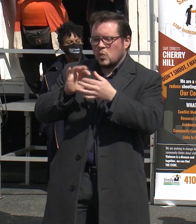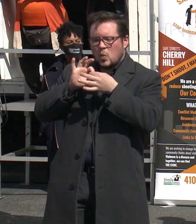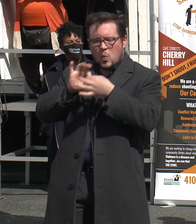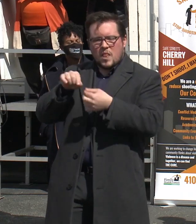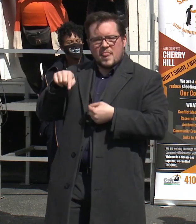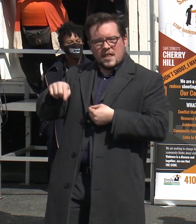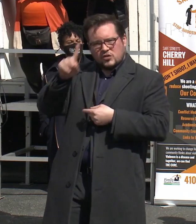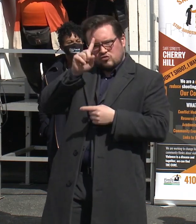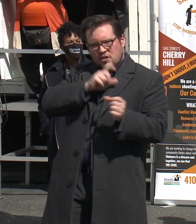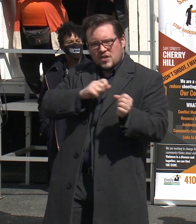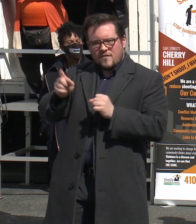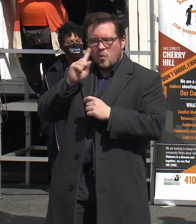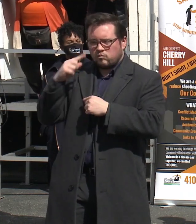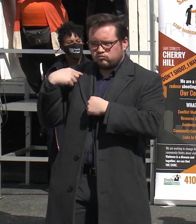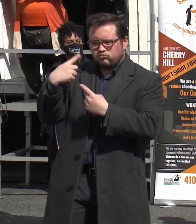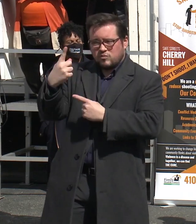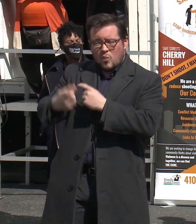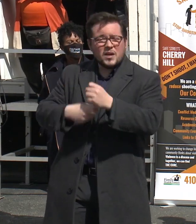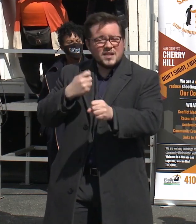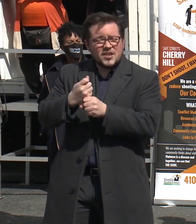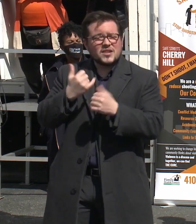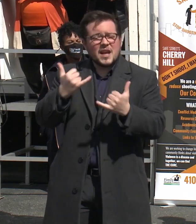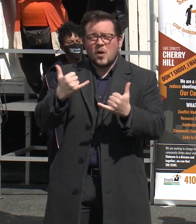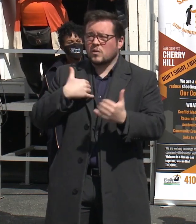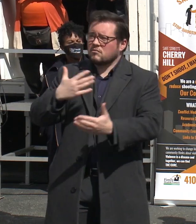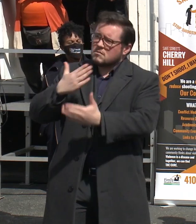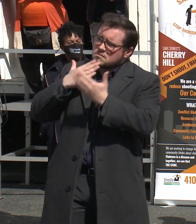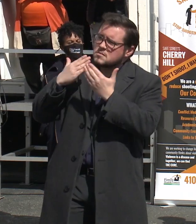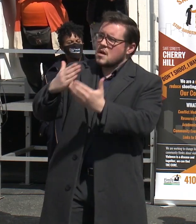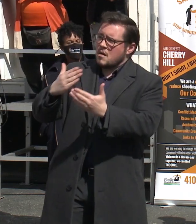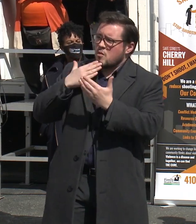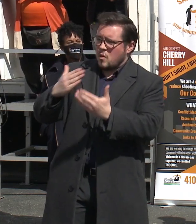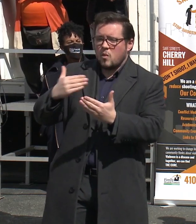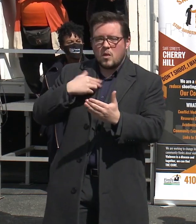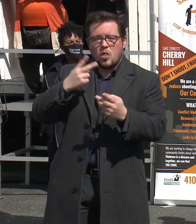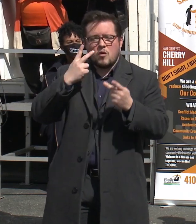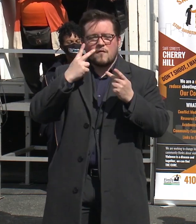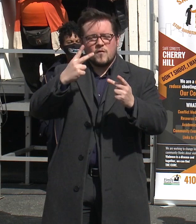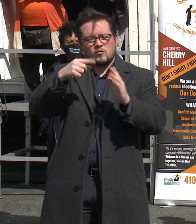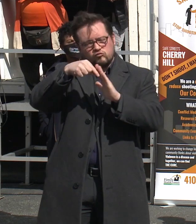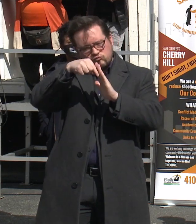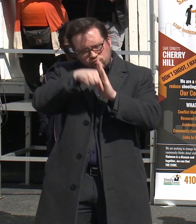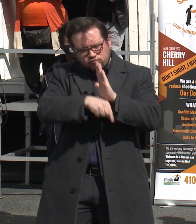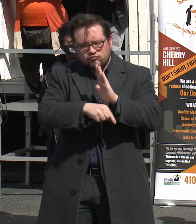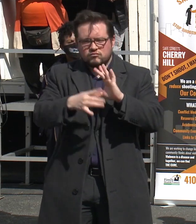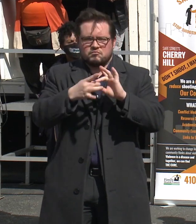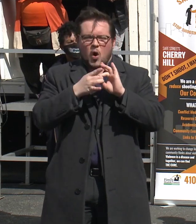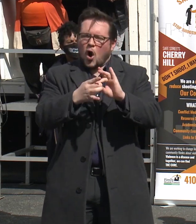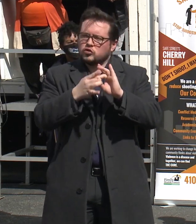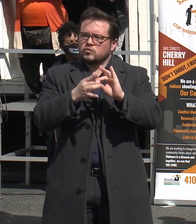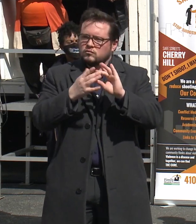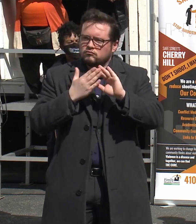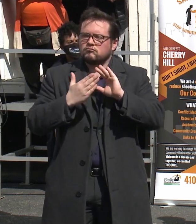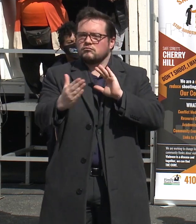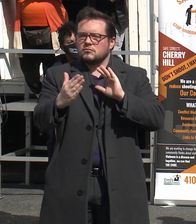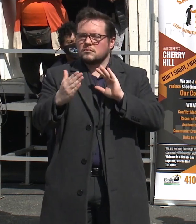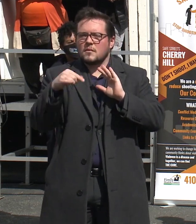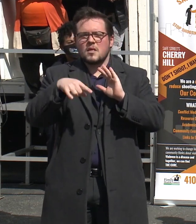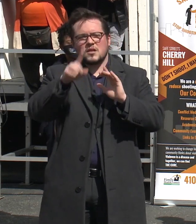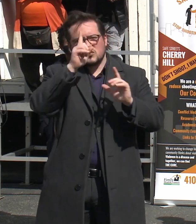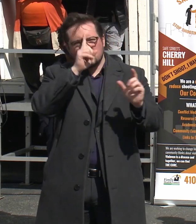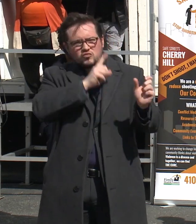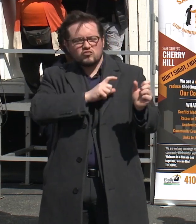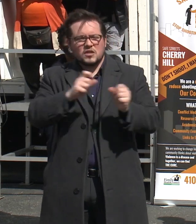We are grateful to them, and we look forward to deepening our partnership. This strategy relies heavily on